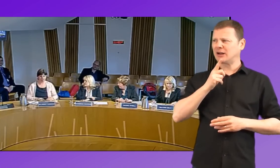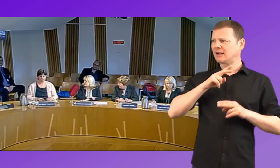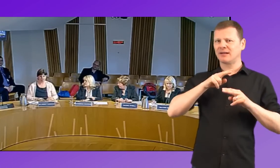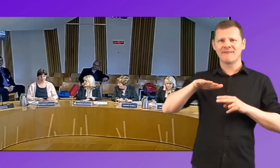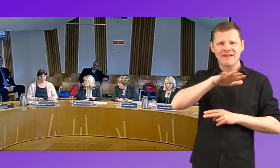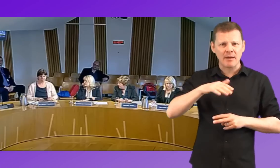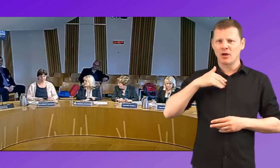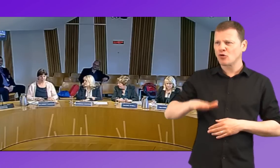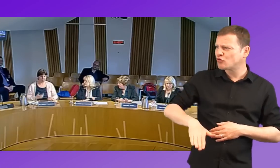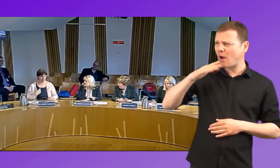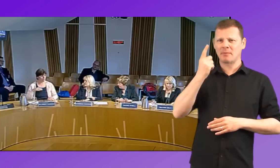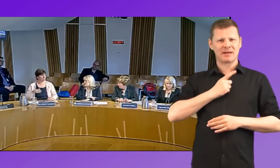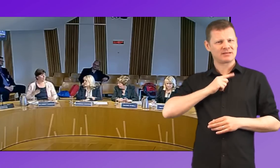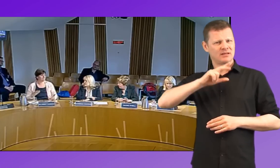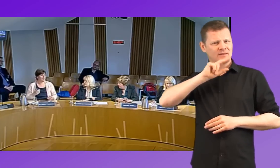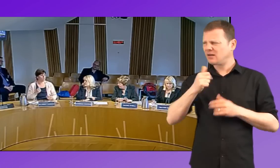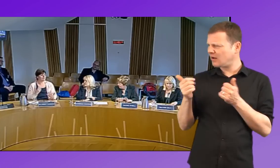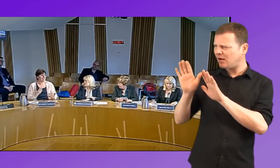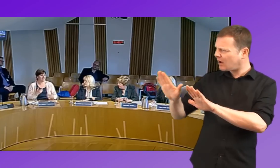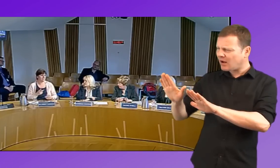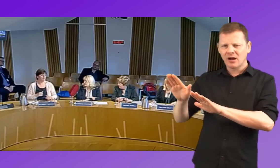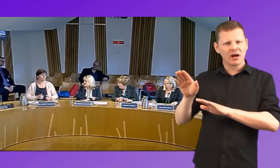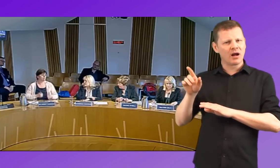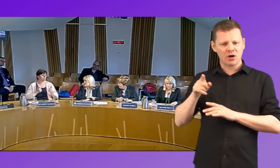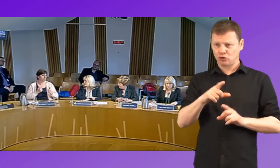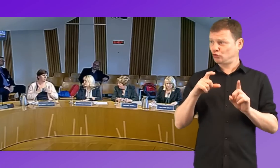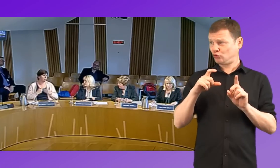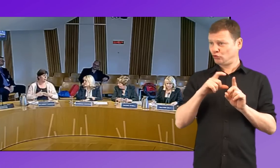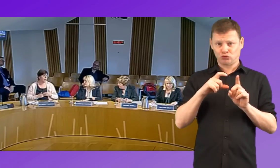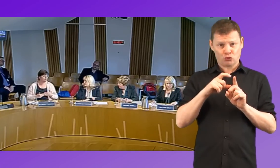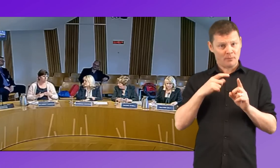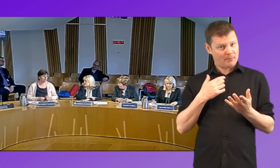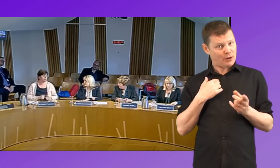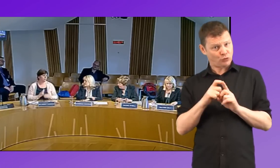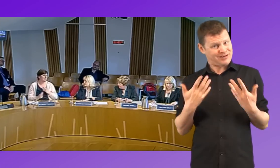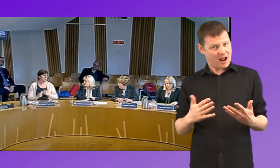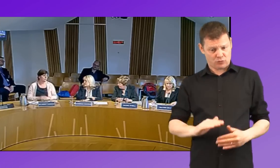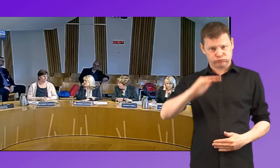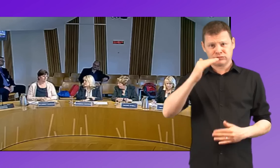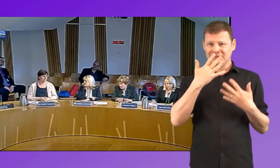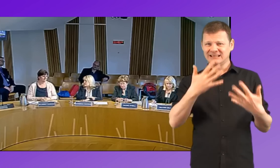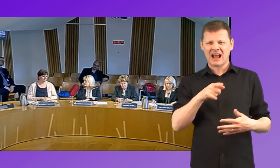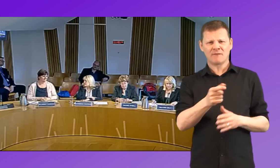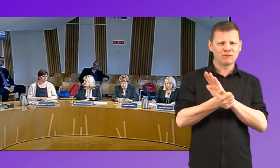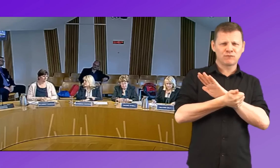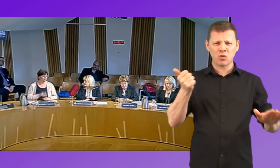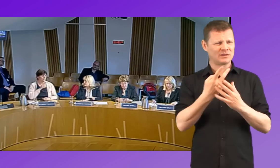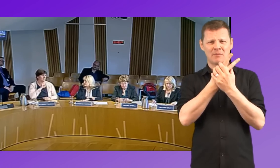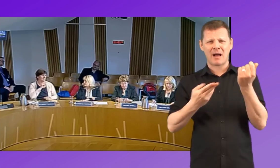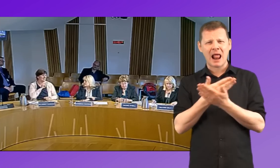hearing family. I grew up with a hearing family myself. You know, my, my daughter is now 10, uh, is, is fluently bilingual by the